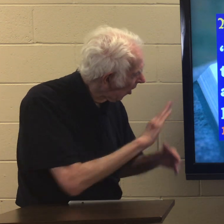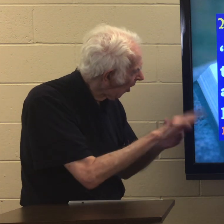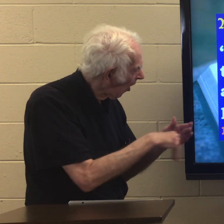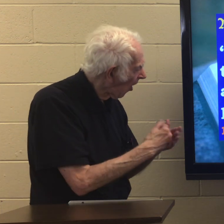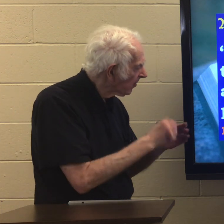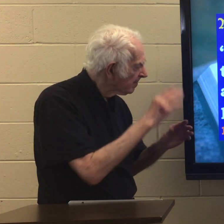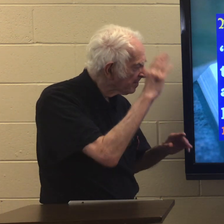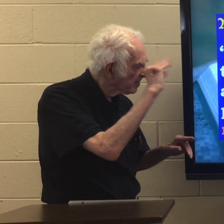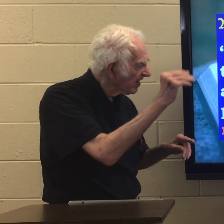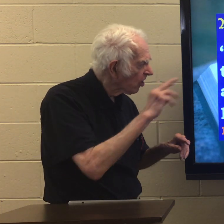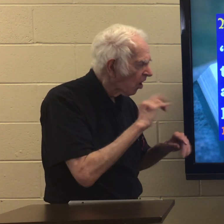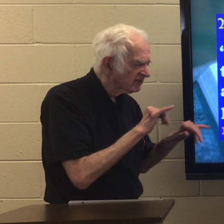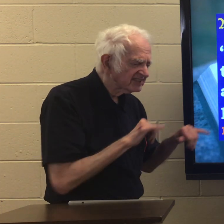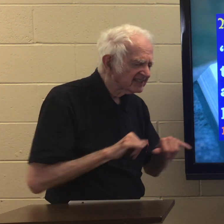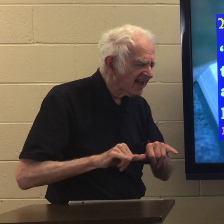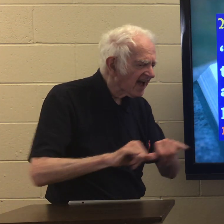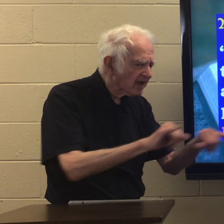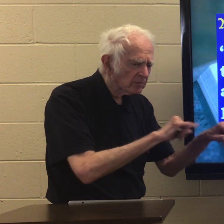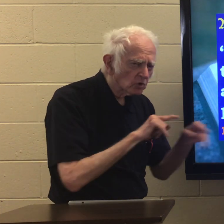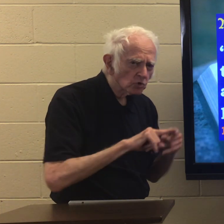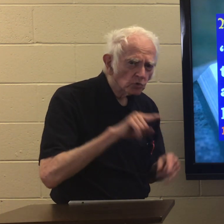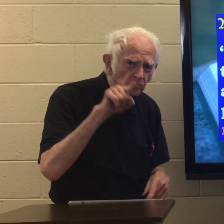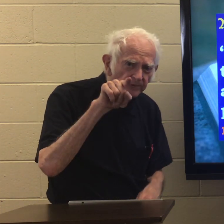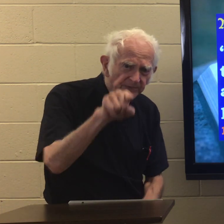All men are the same to you.